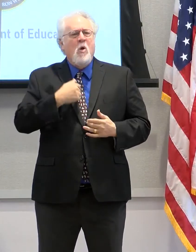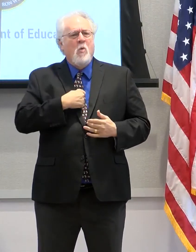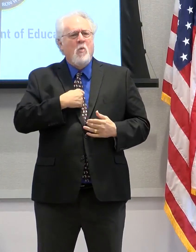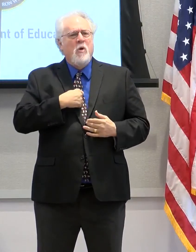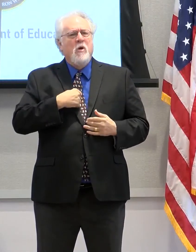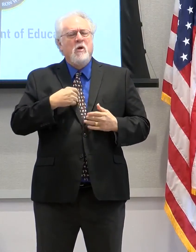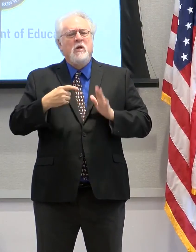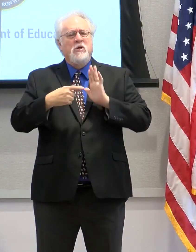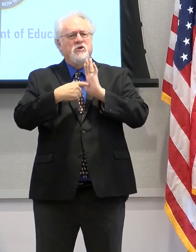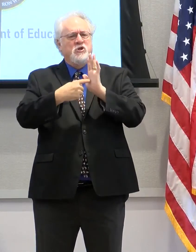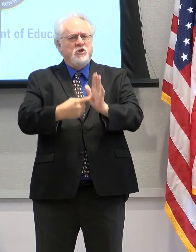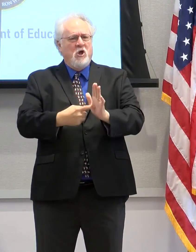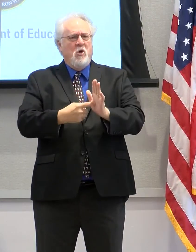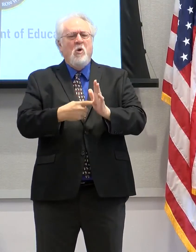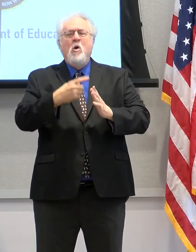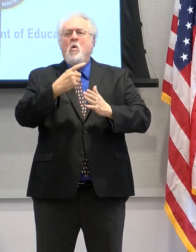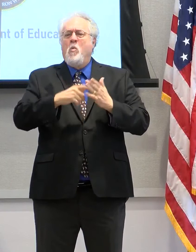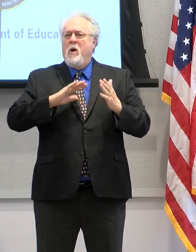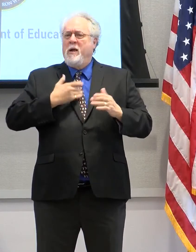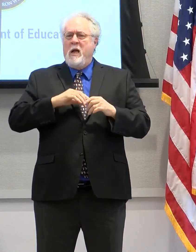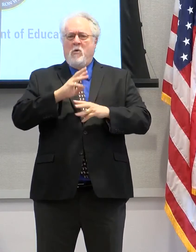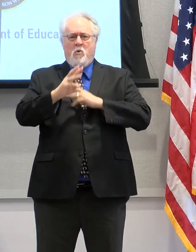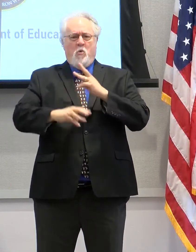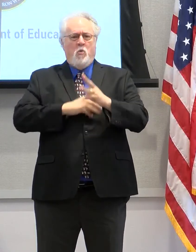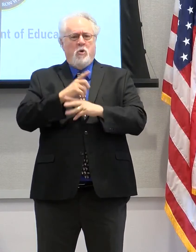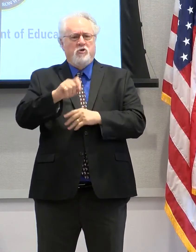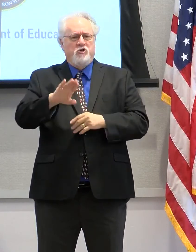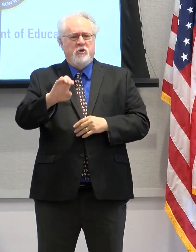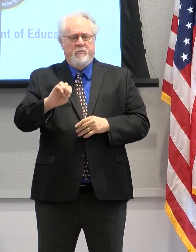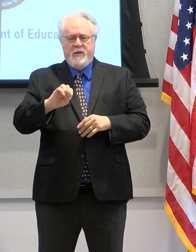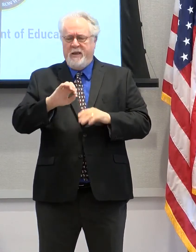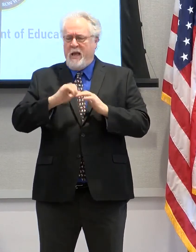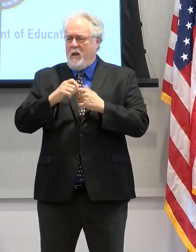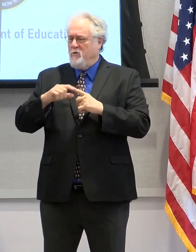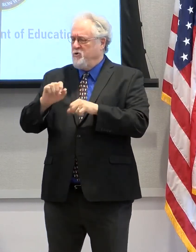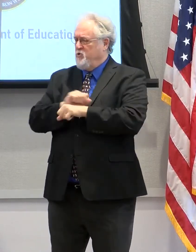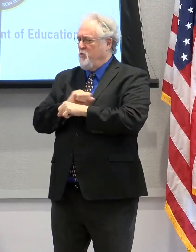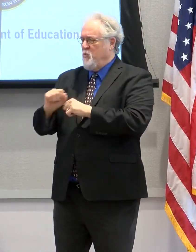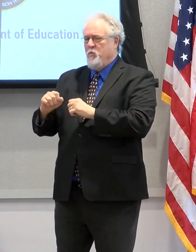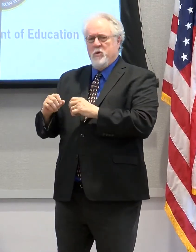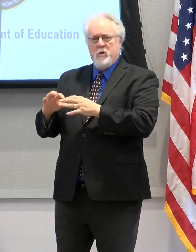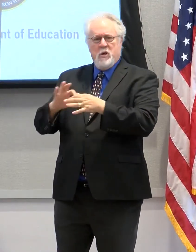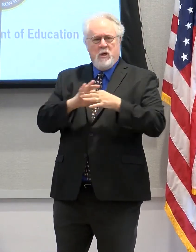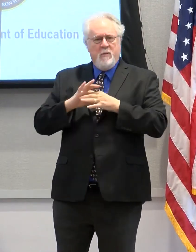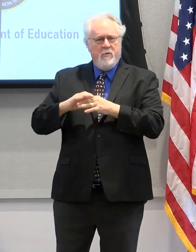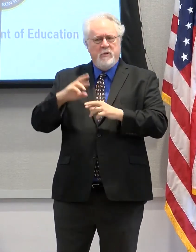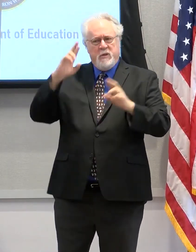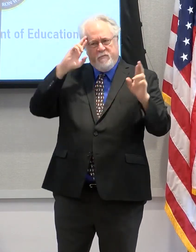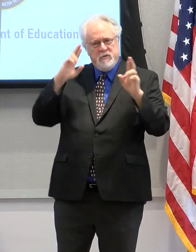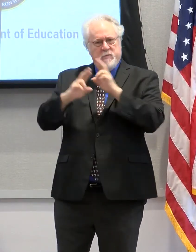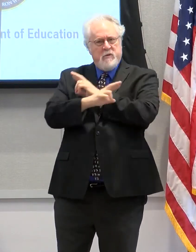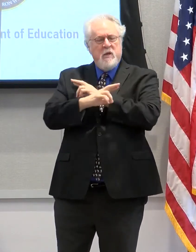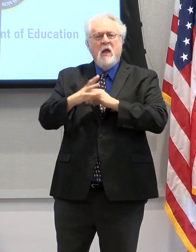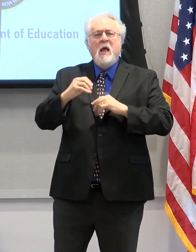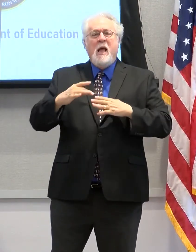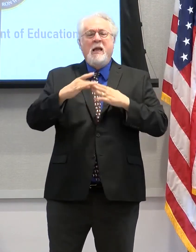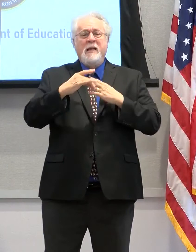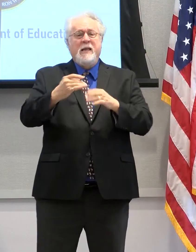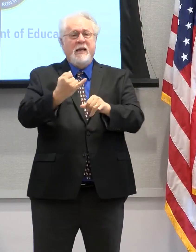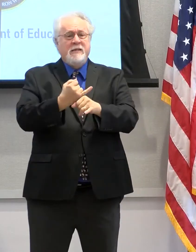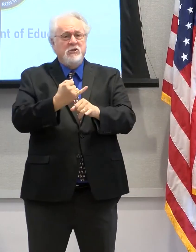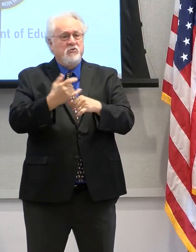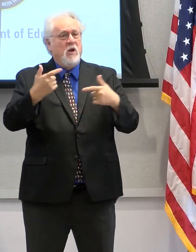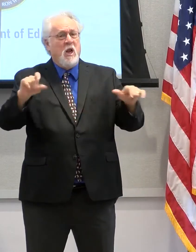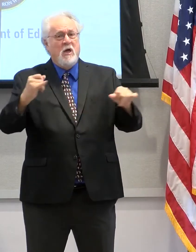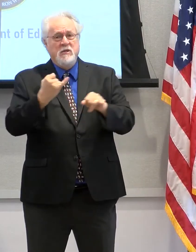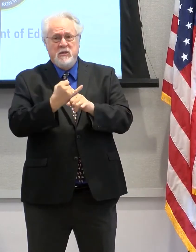reflecting on what our society should be, on working collaborative, respectfully and together. But certainly as leading institutions, large